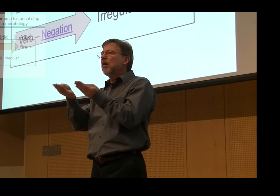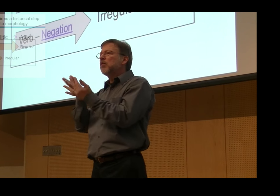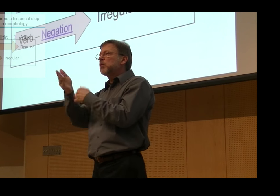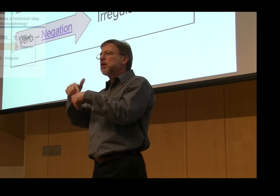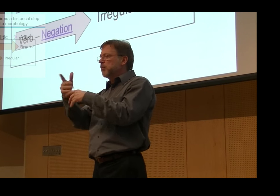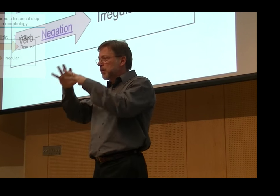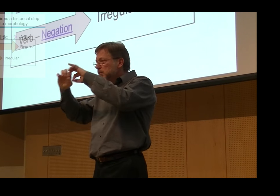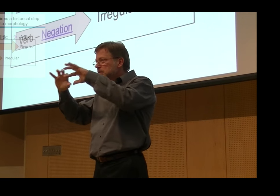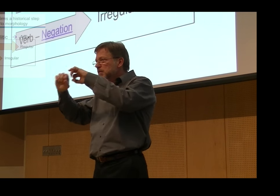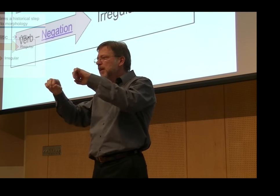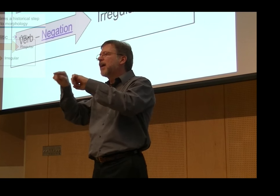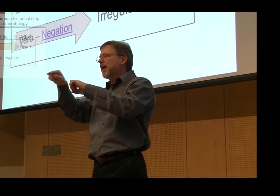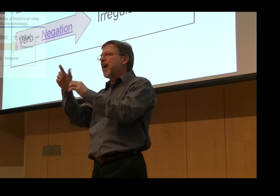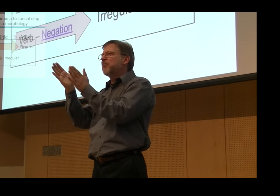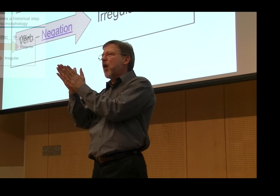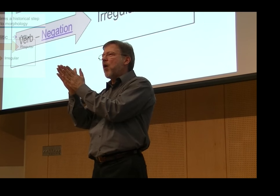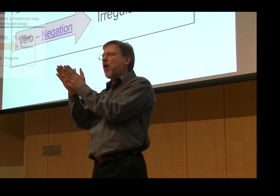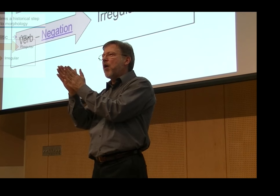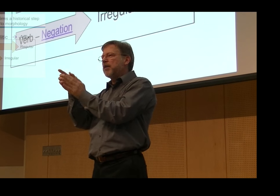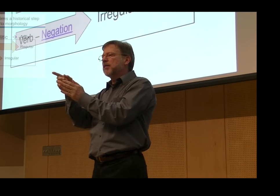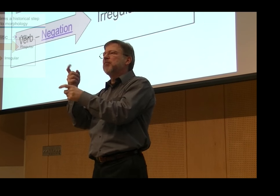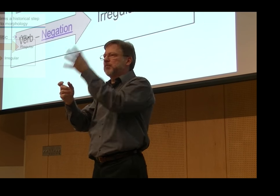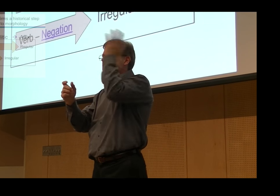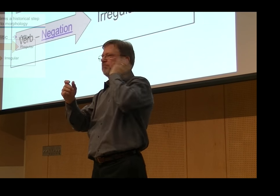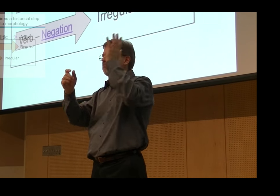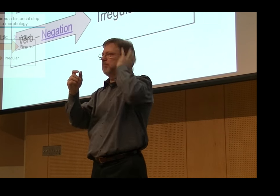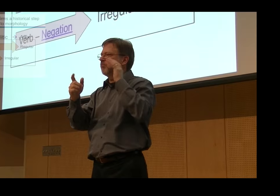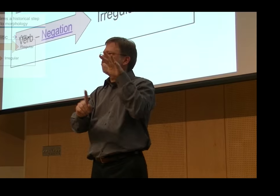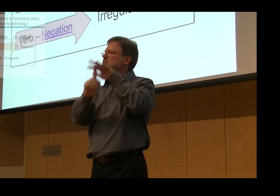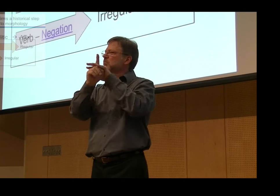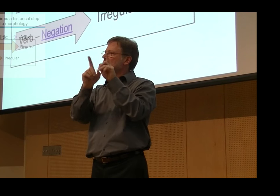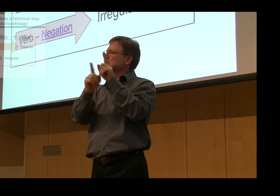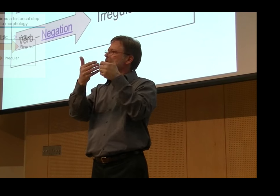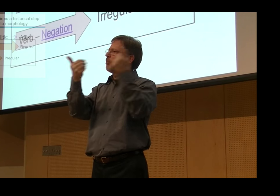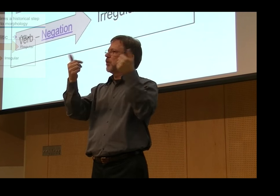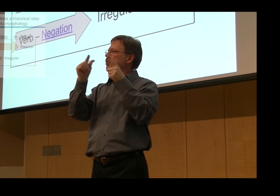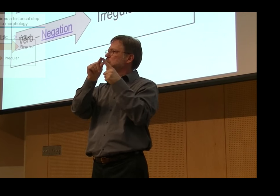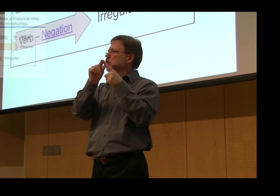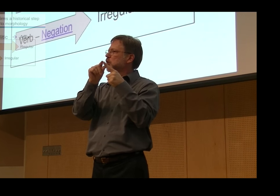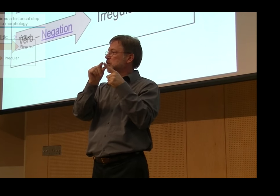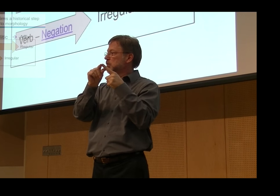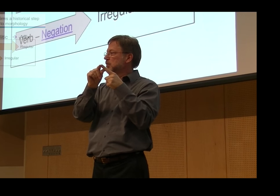position in the phrase, but what is it called today now that it's reduced in form and you only have location